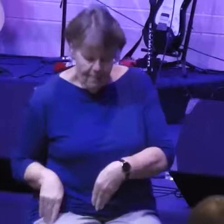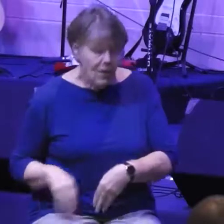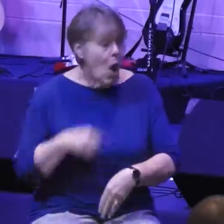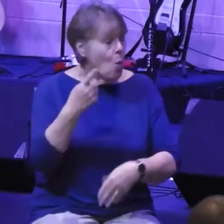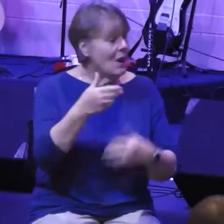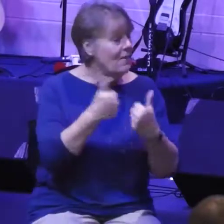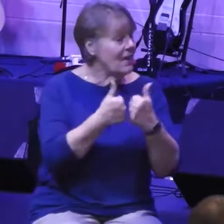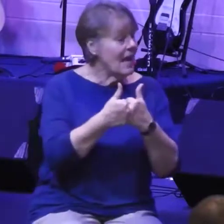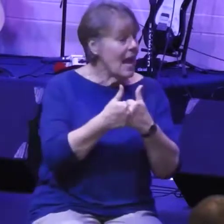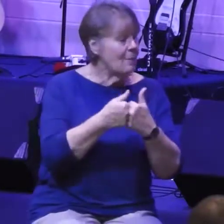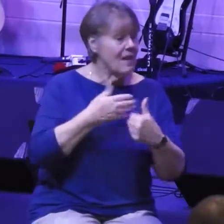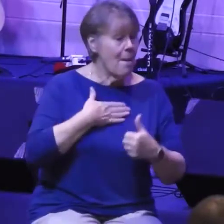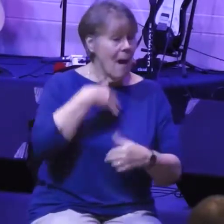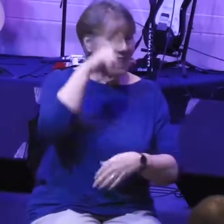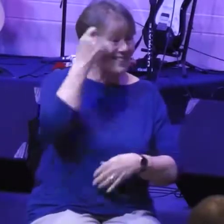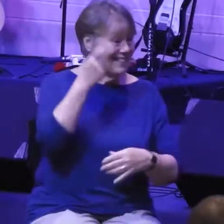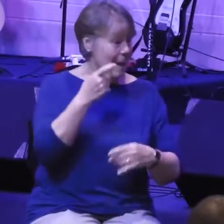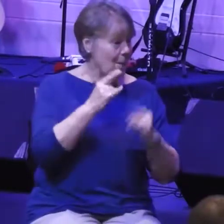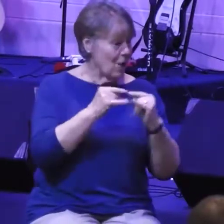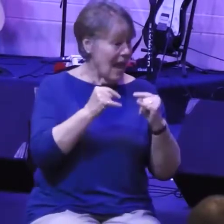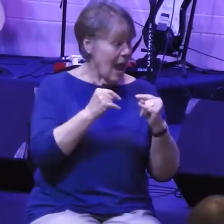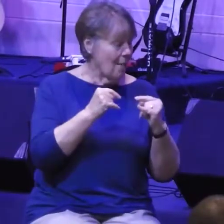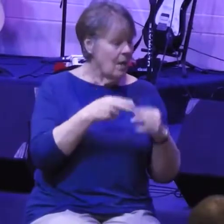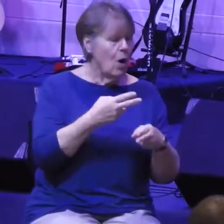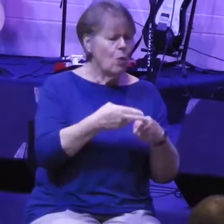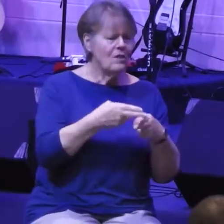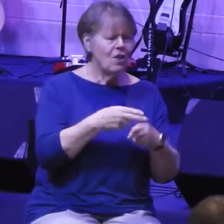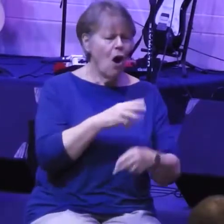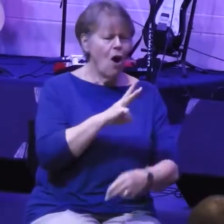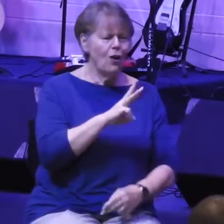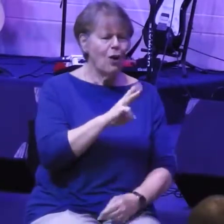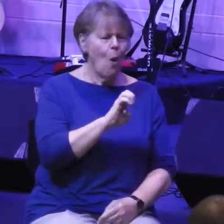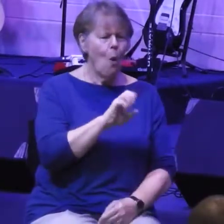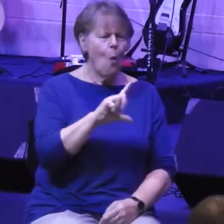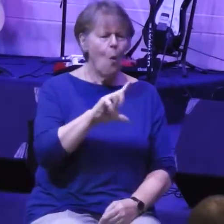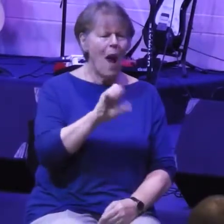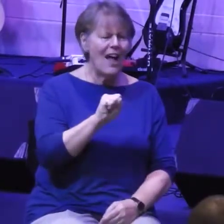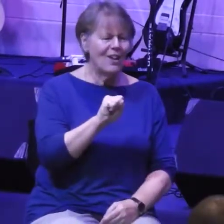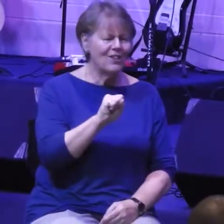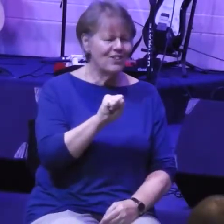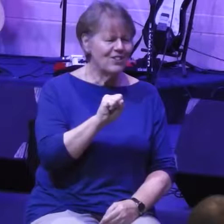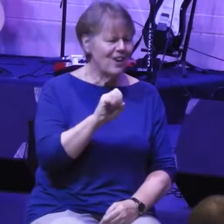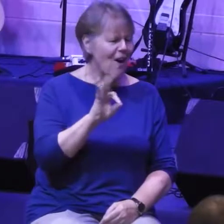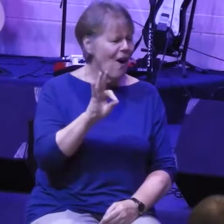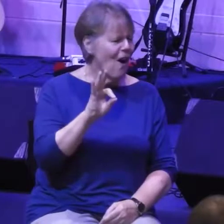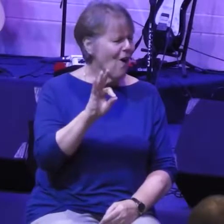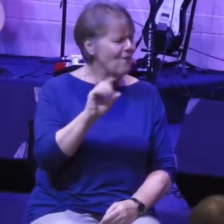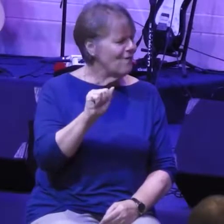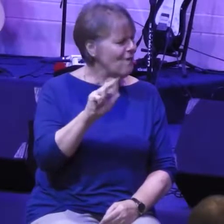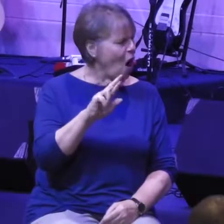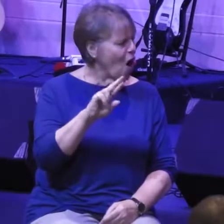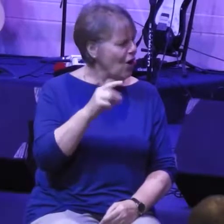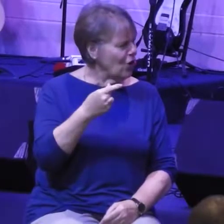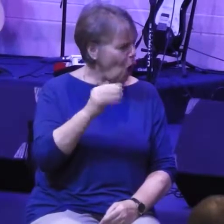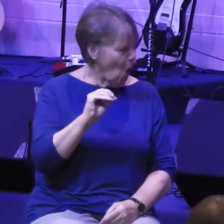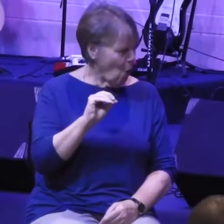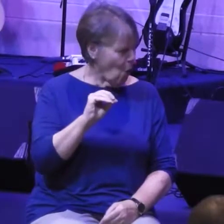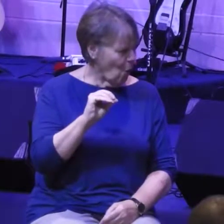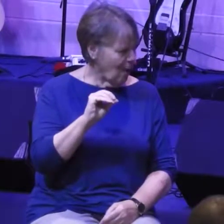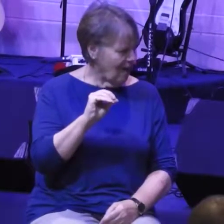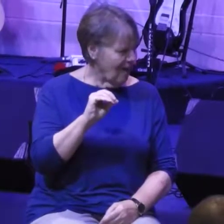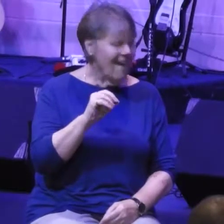summer camp was called Wells Fargo, and it was very simple. I start on my side of the field,